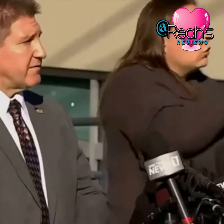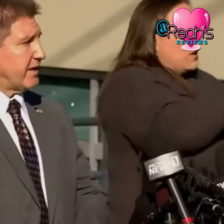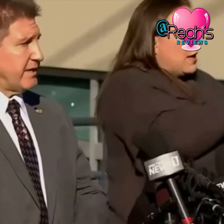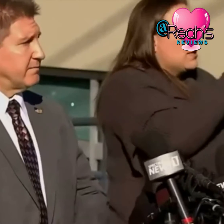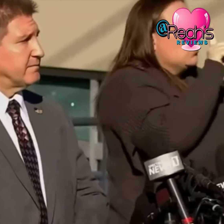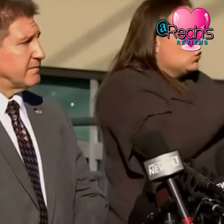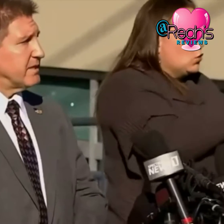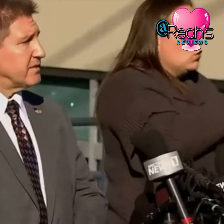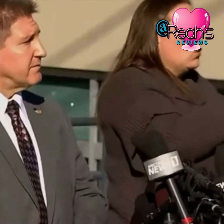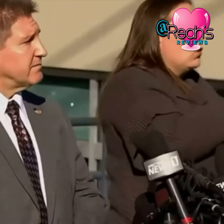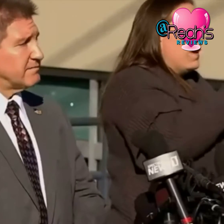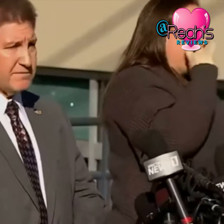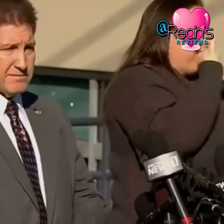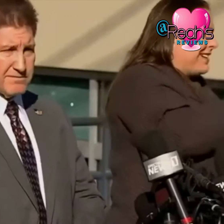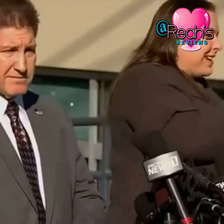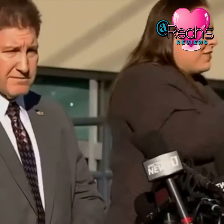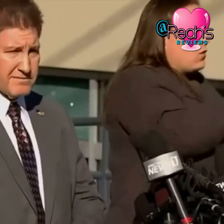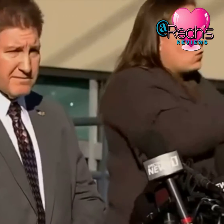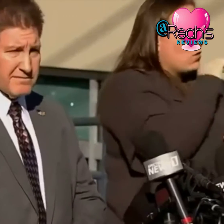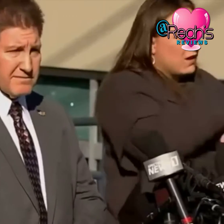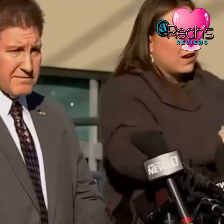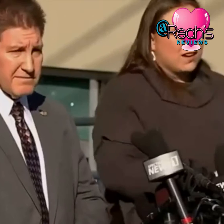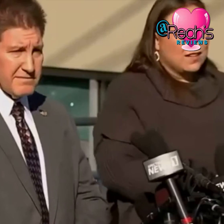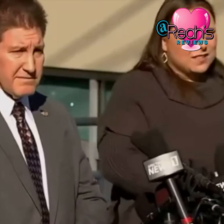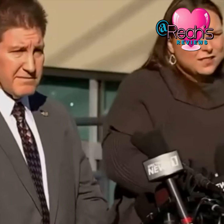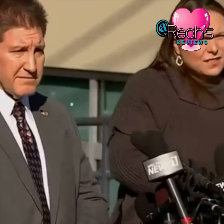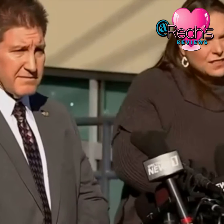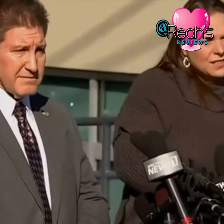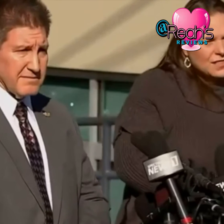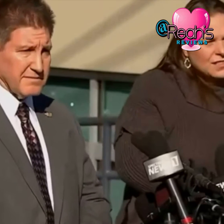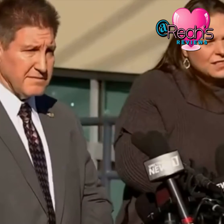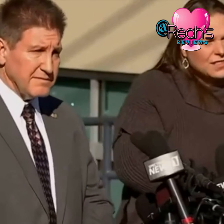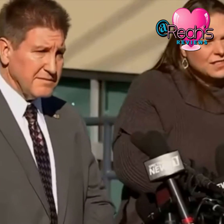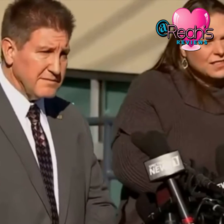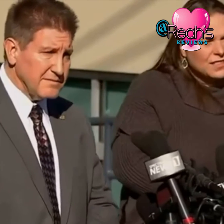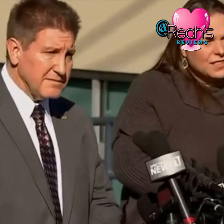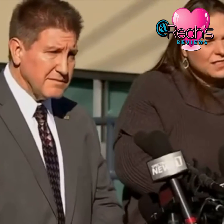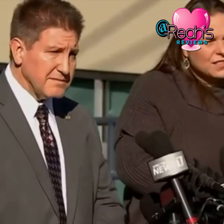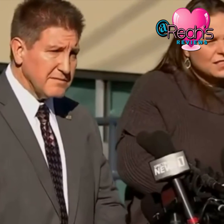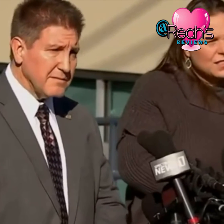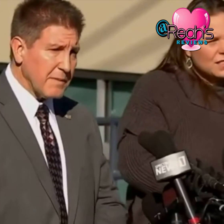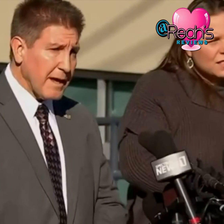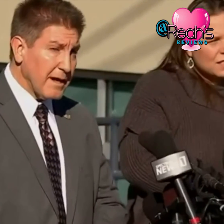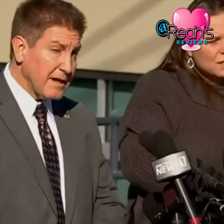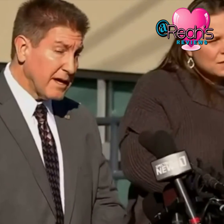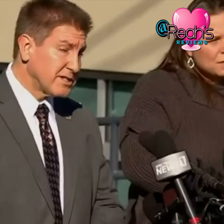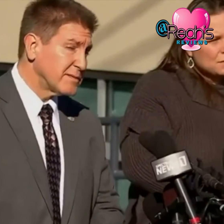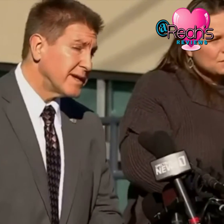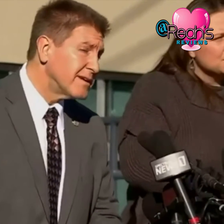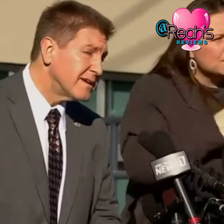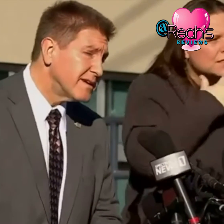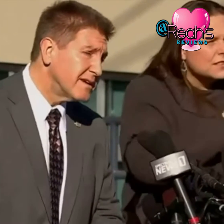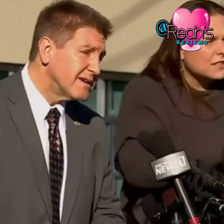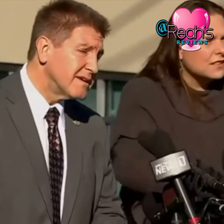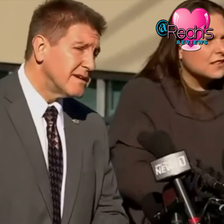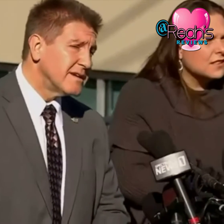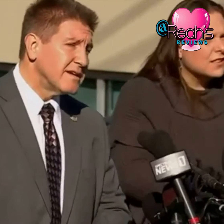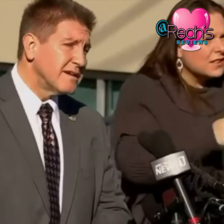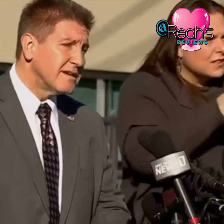to identify it excuse me